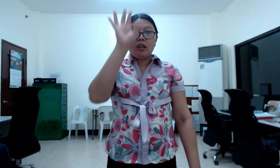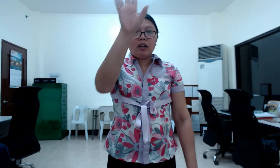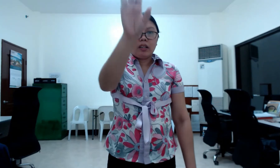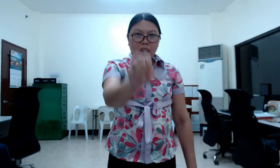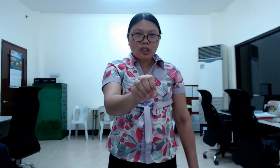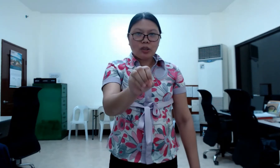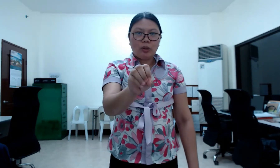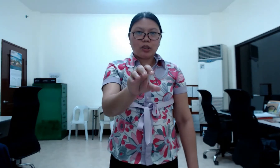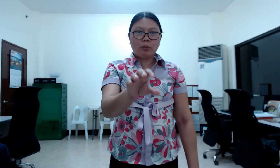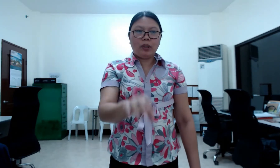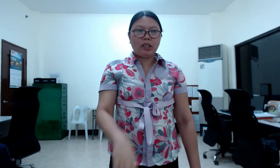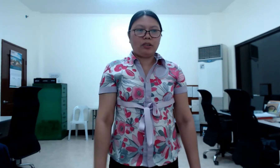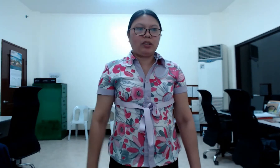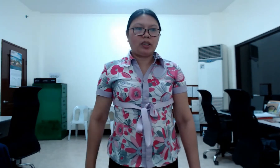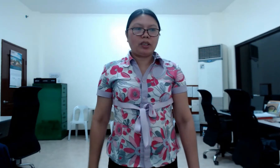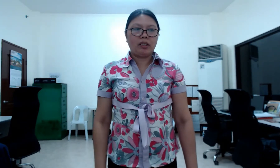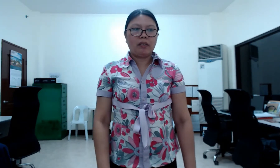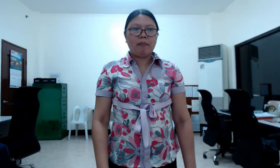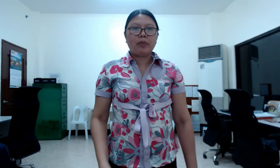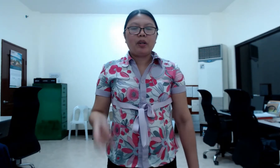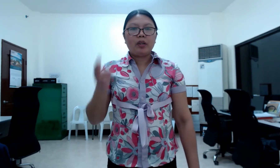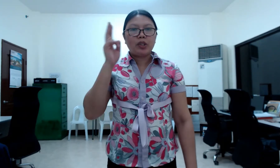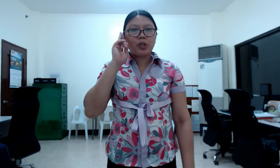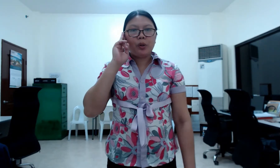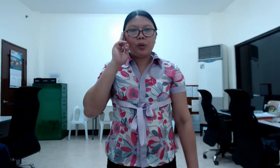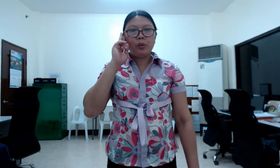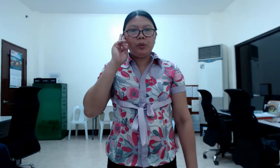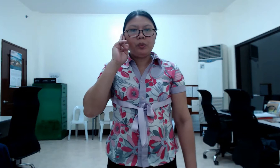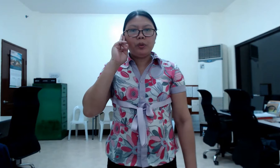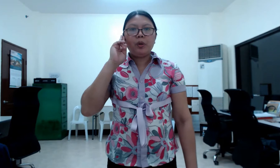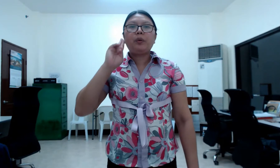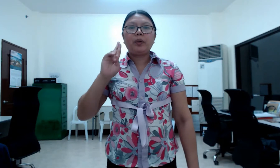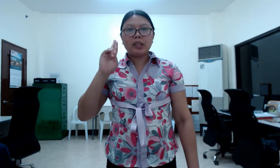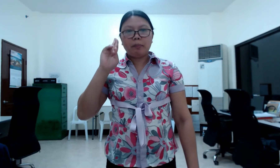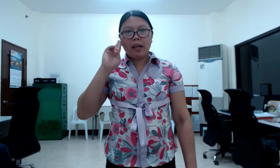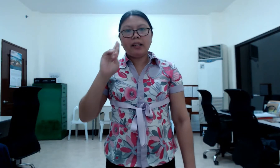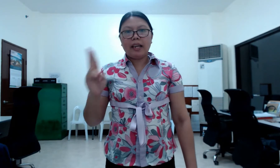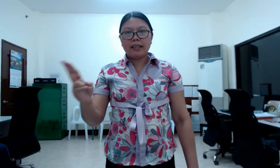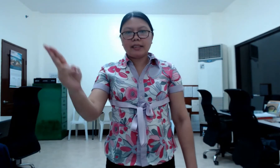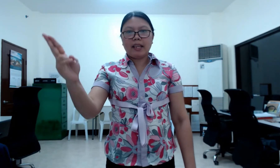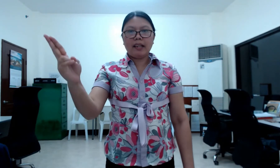Touch those breezers. Show, respect and stand